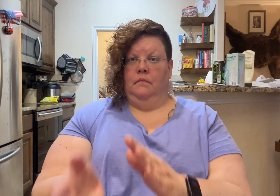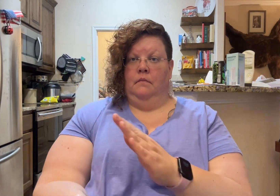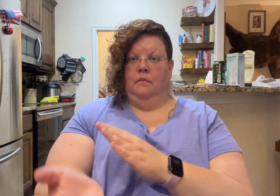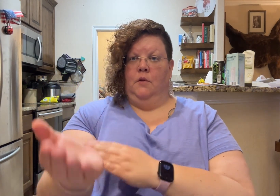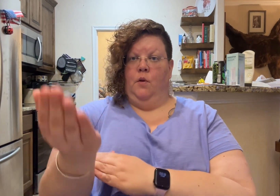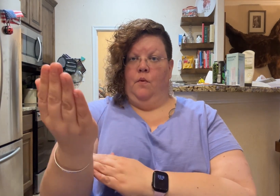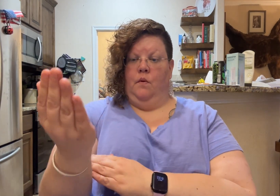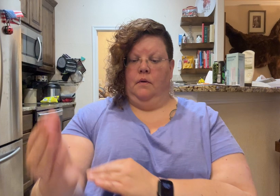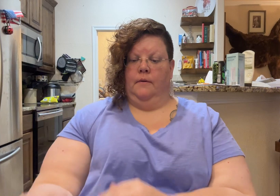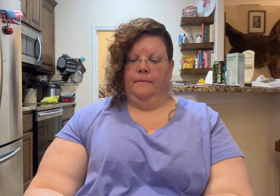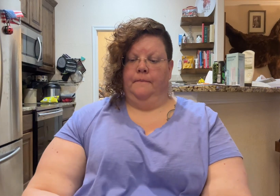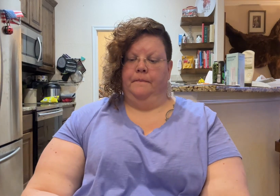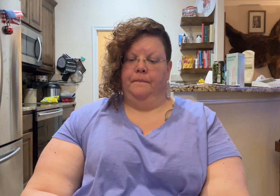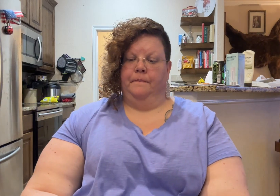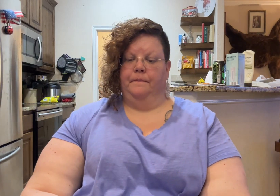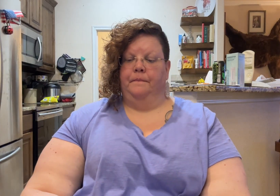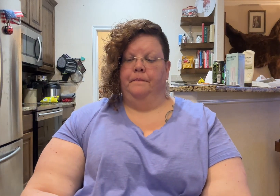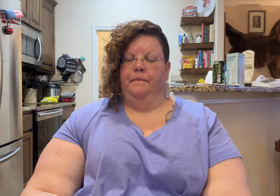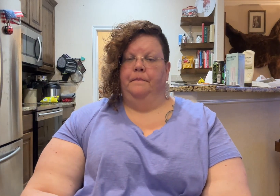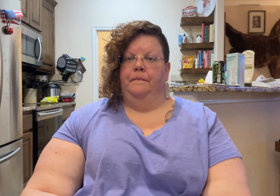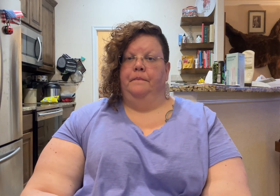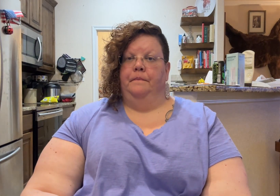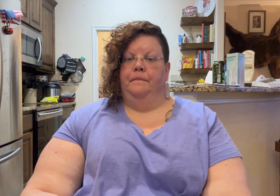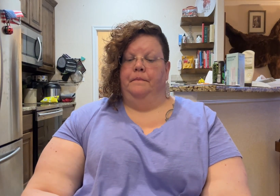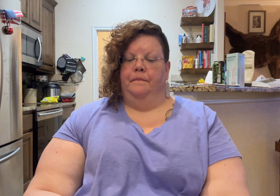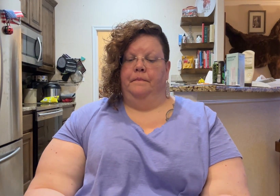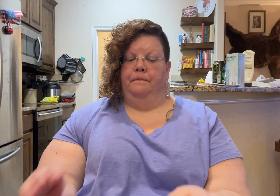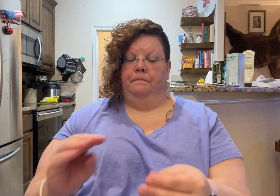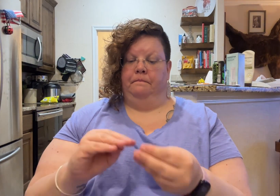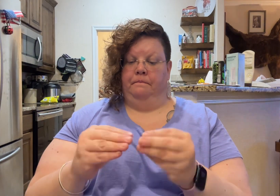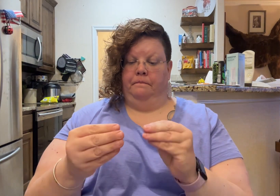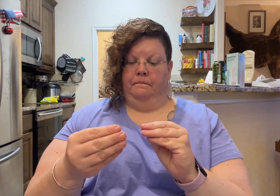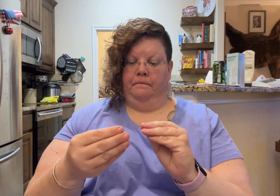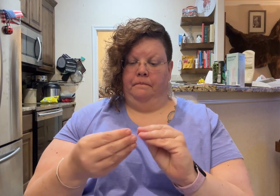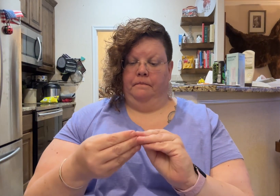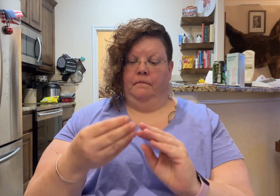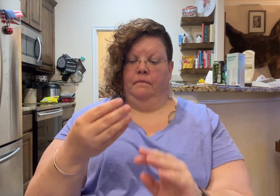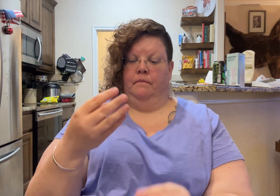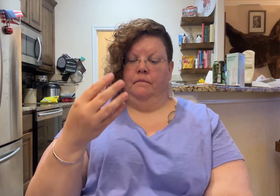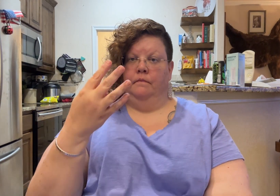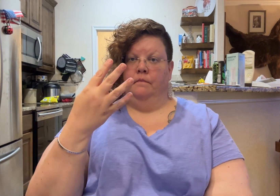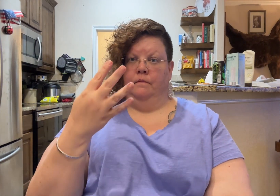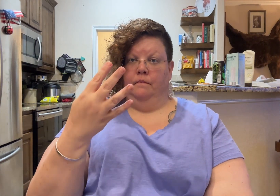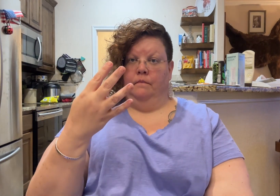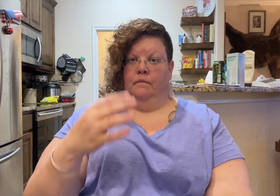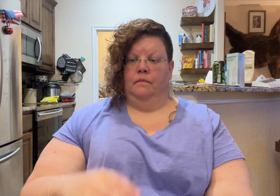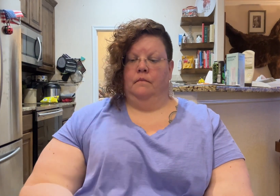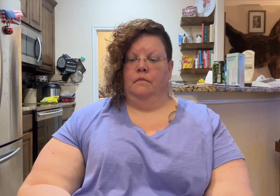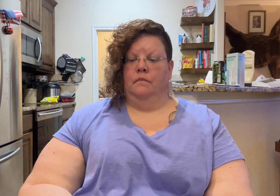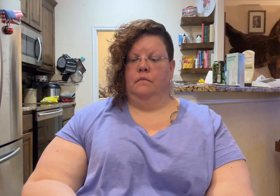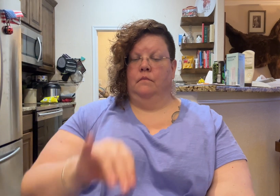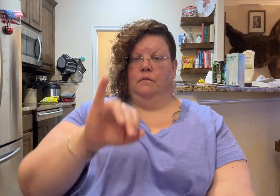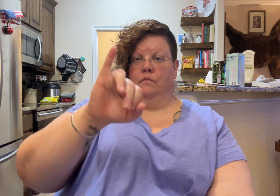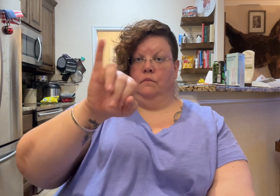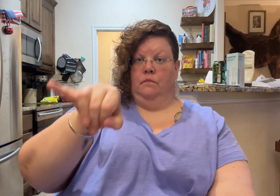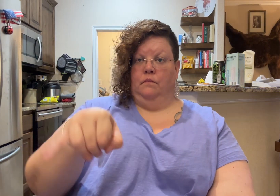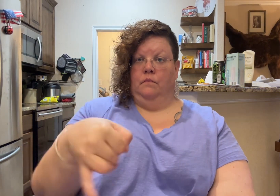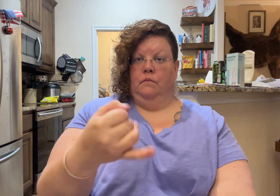huge job profit after weeks of screaming behind in small settings. They're